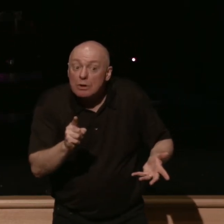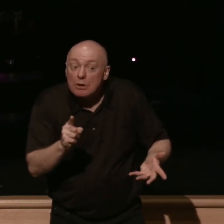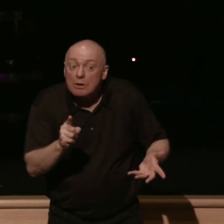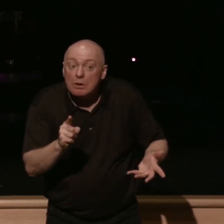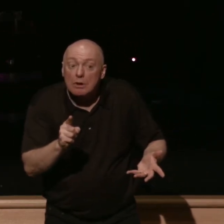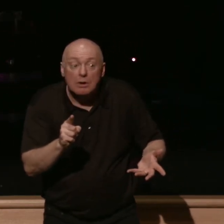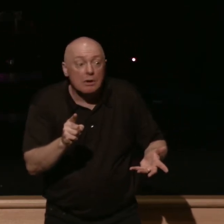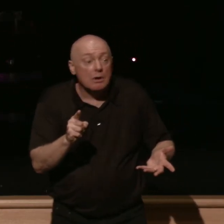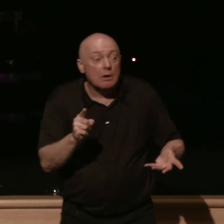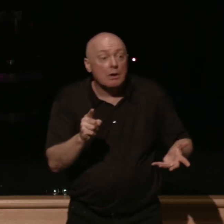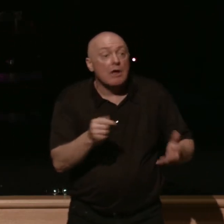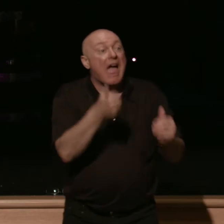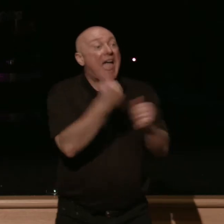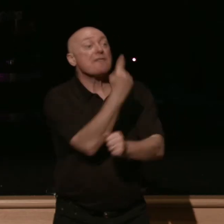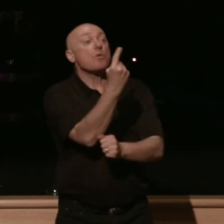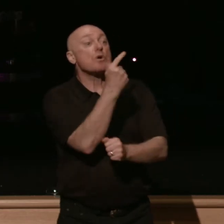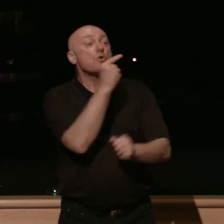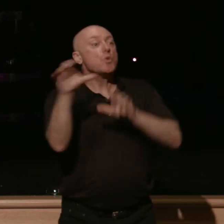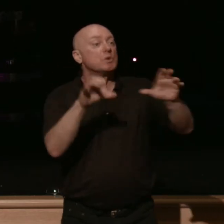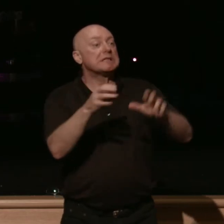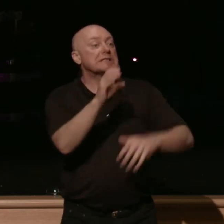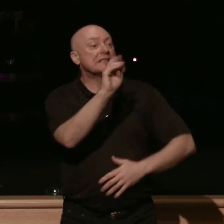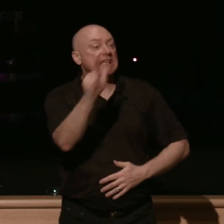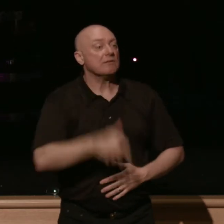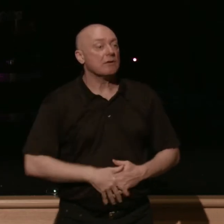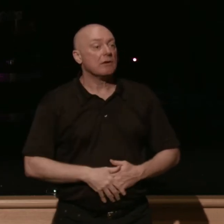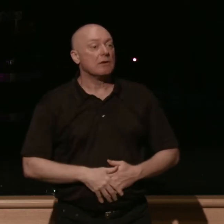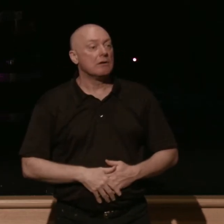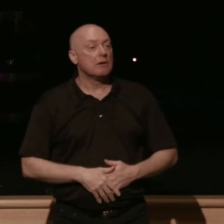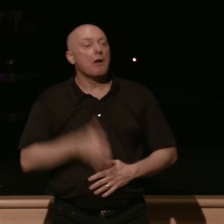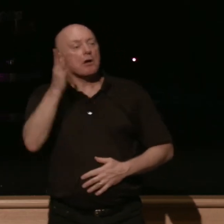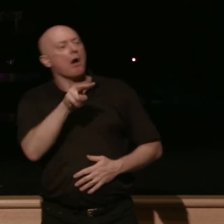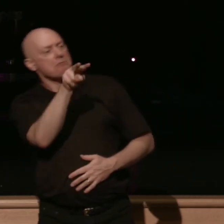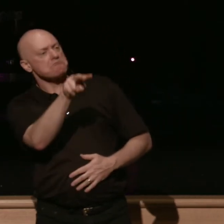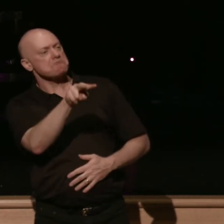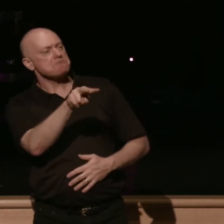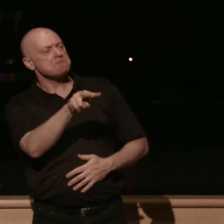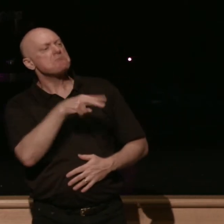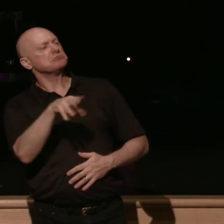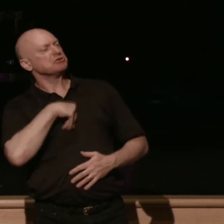who does evil is good in the sight of the Lord and he delights in them.